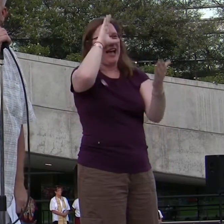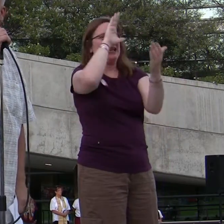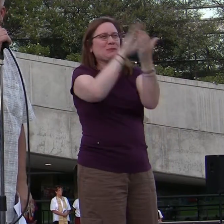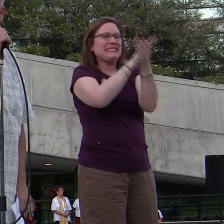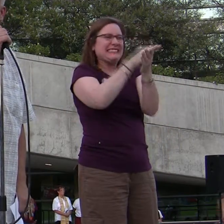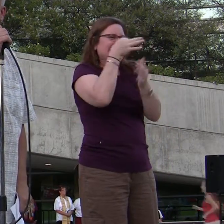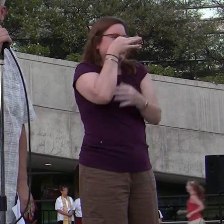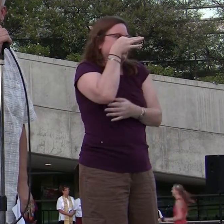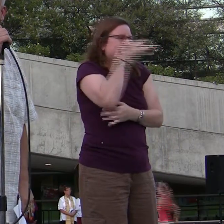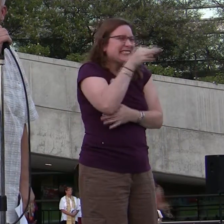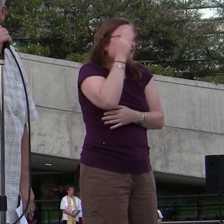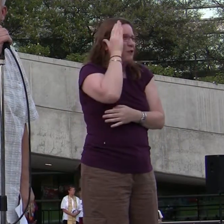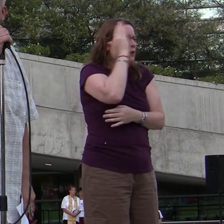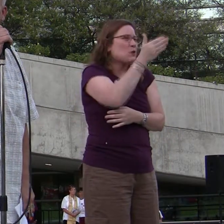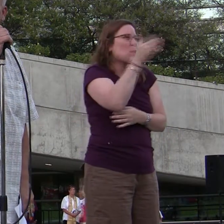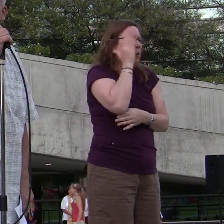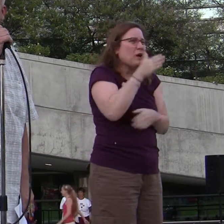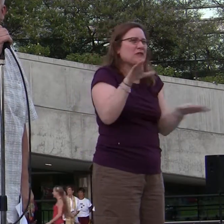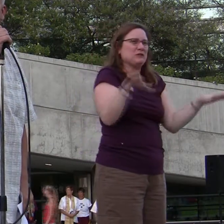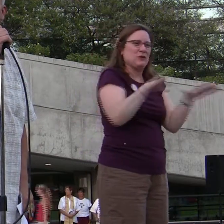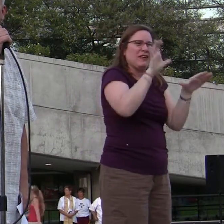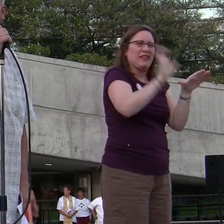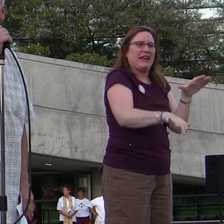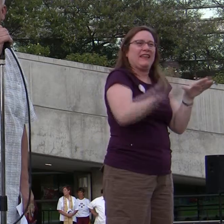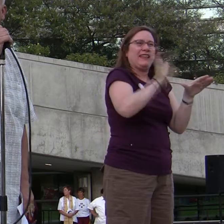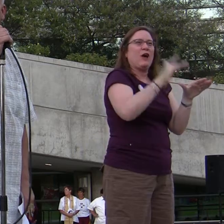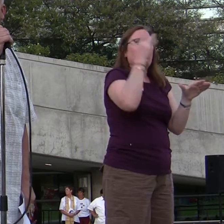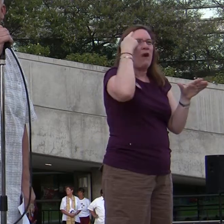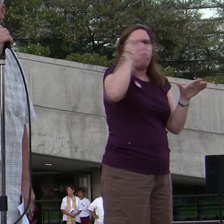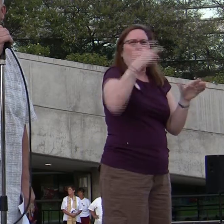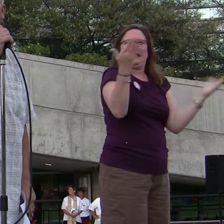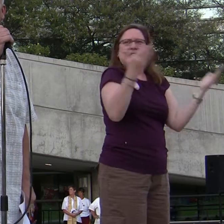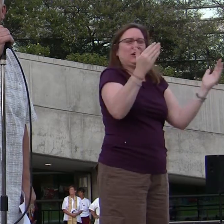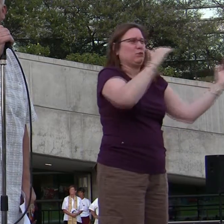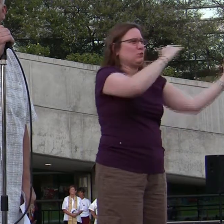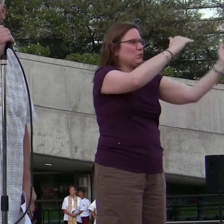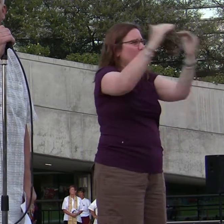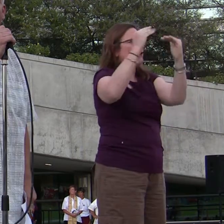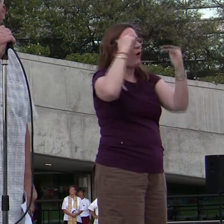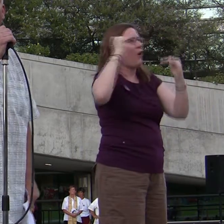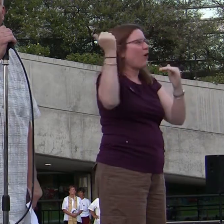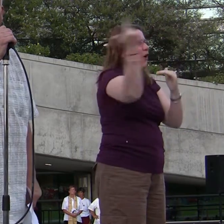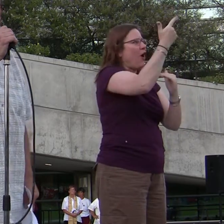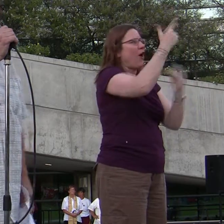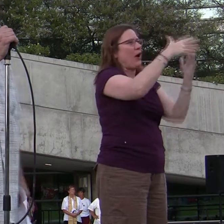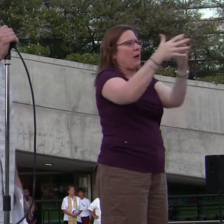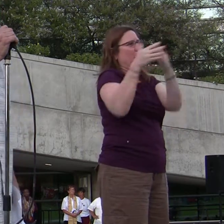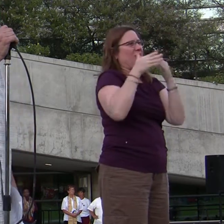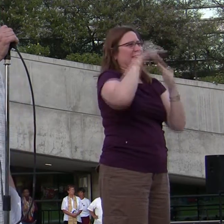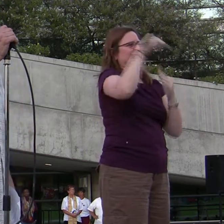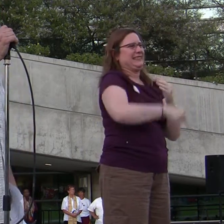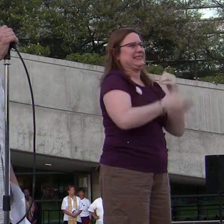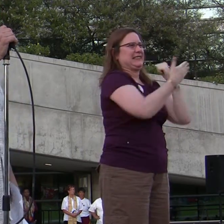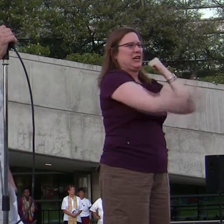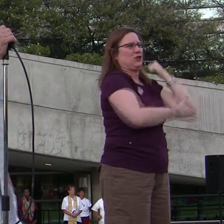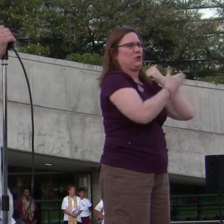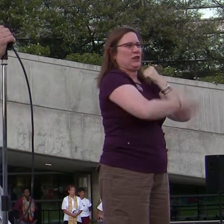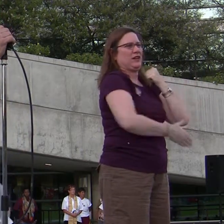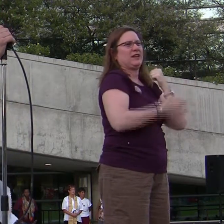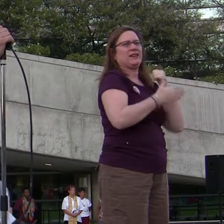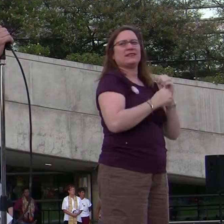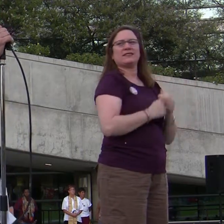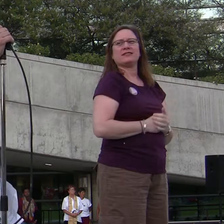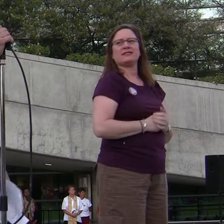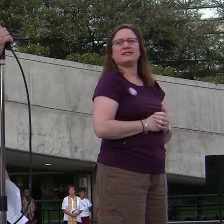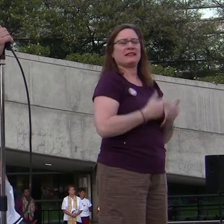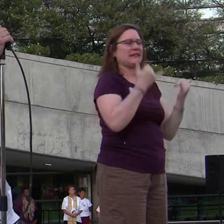future because that's what we're here for, ladies and gentlemen, when the equality afforded to every American in this country. So at this